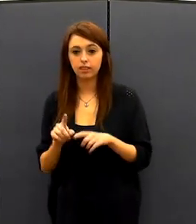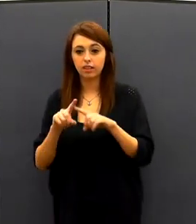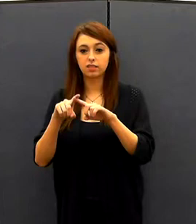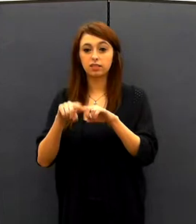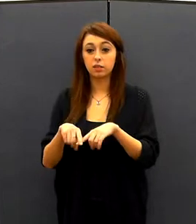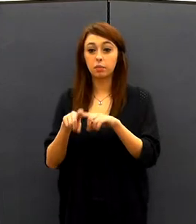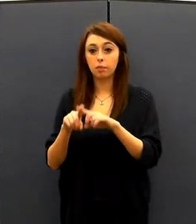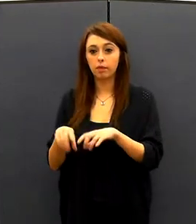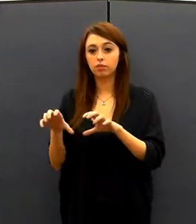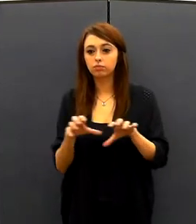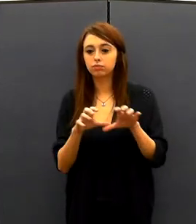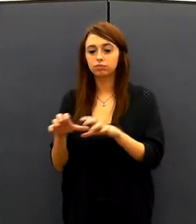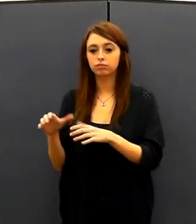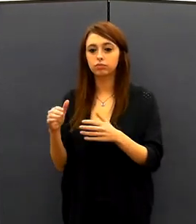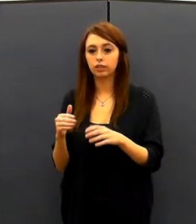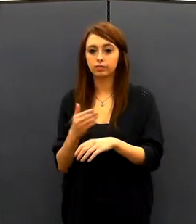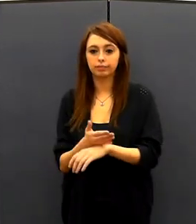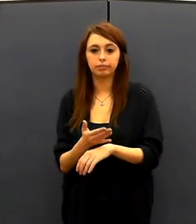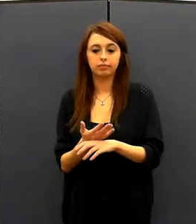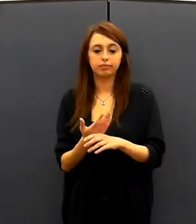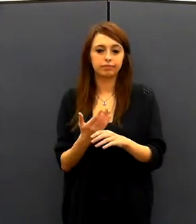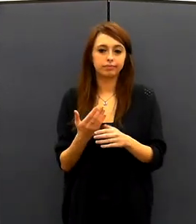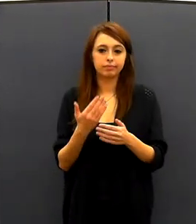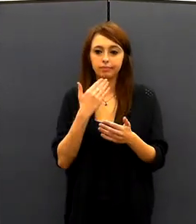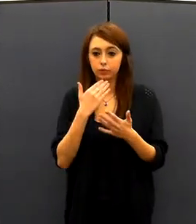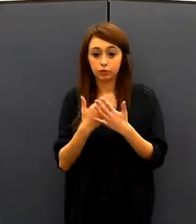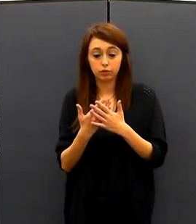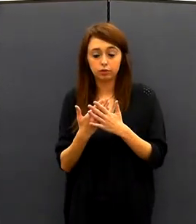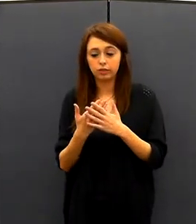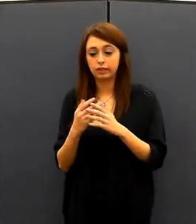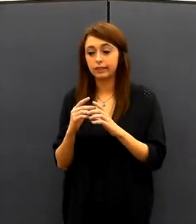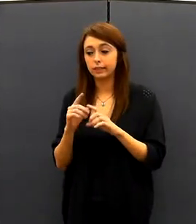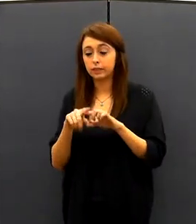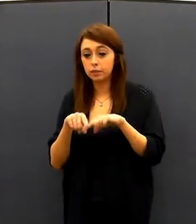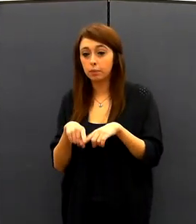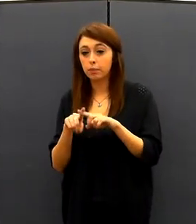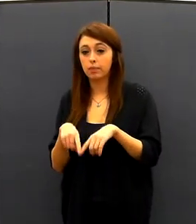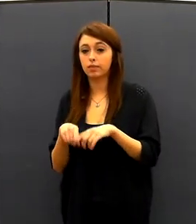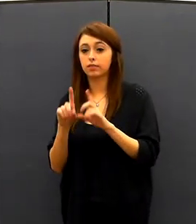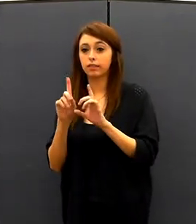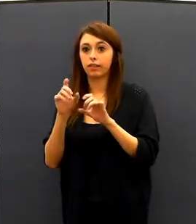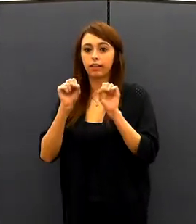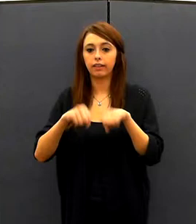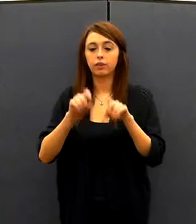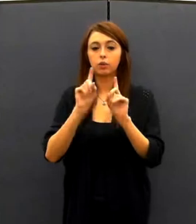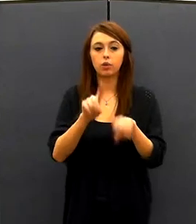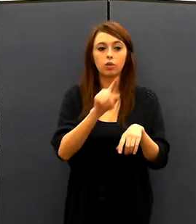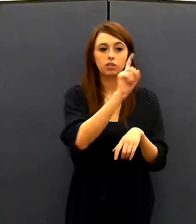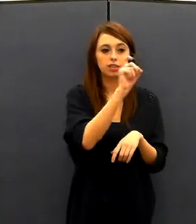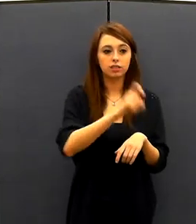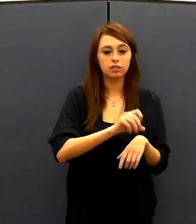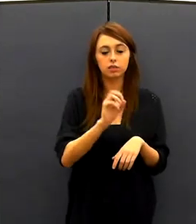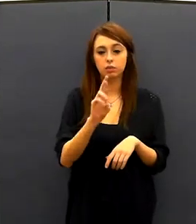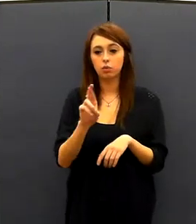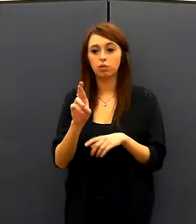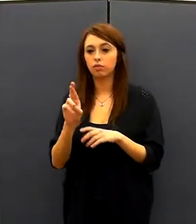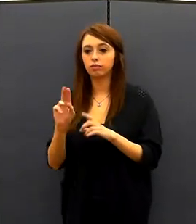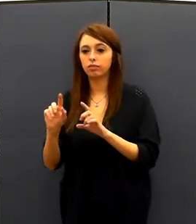the opportunity either to go to Florida or to Texas. So one year we did well we became the champions of the